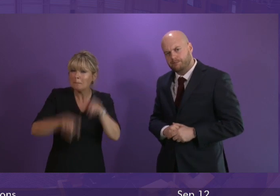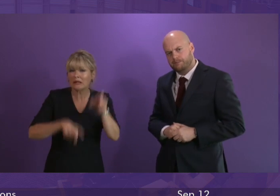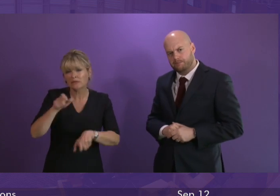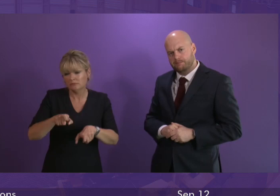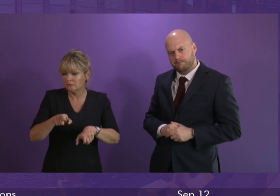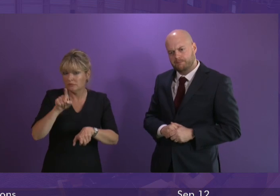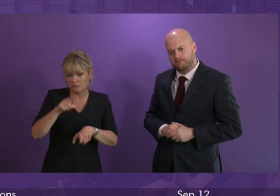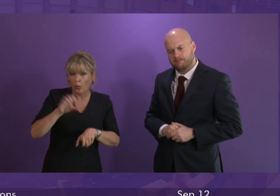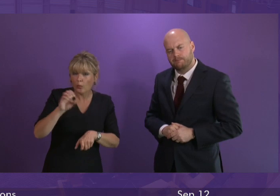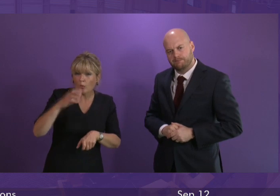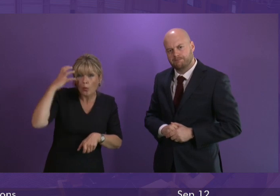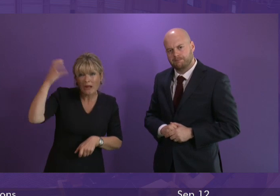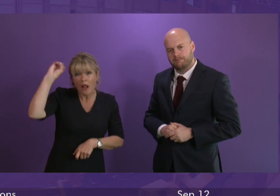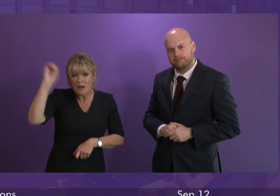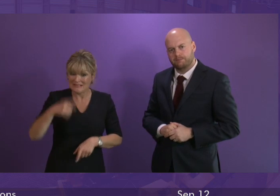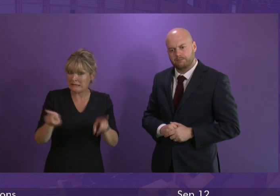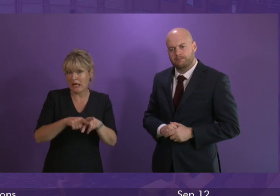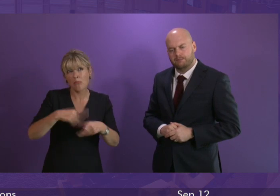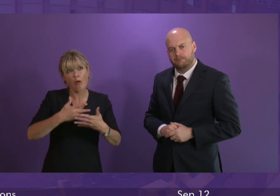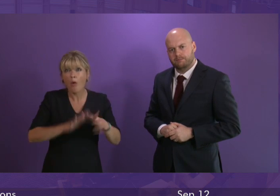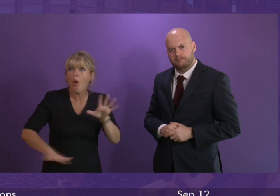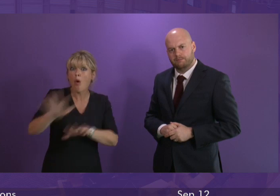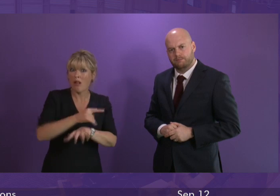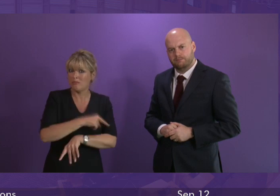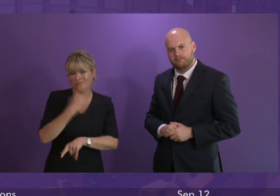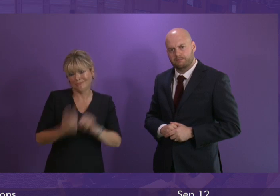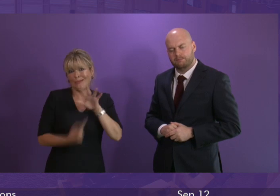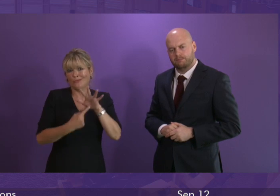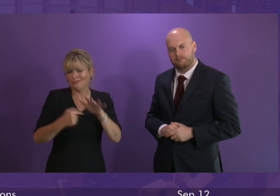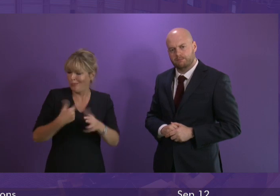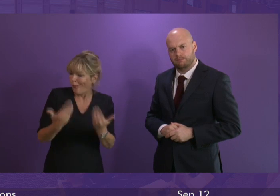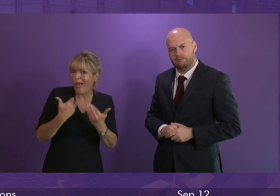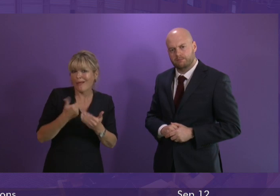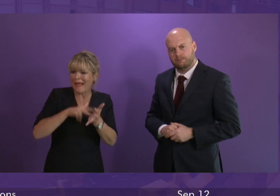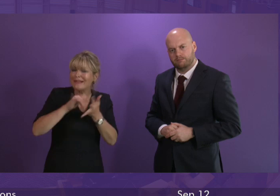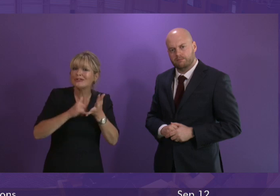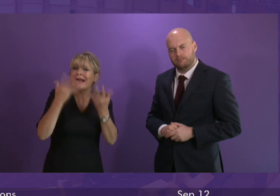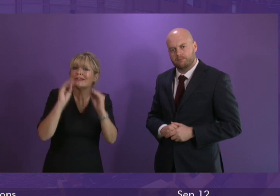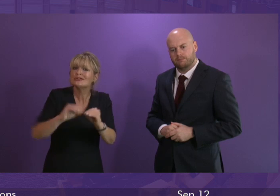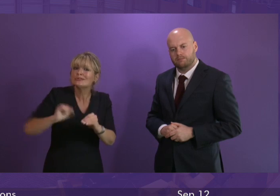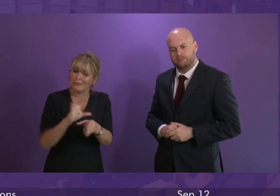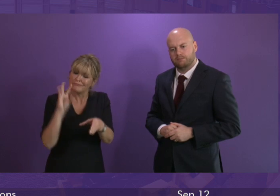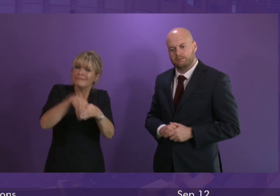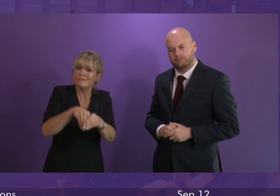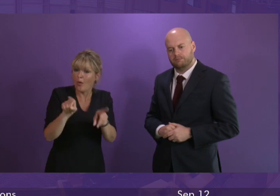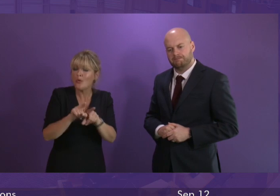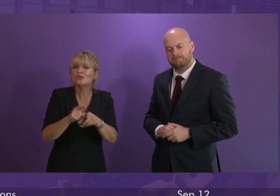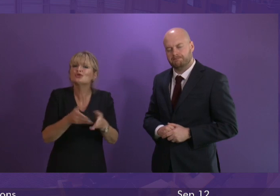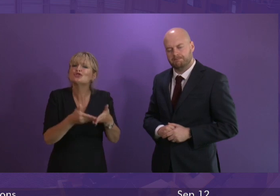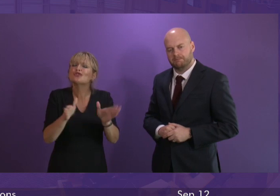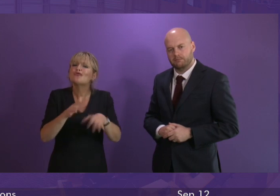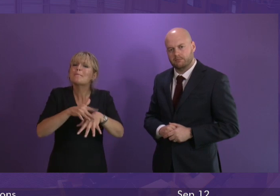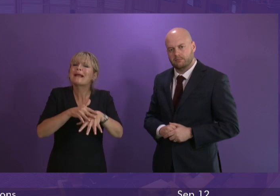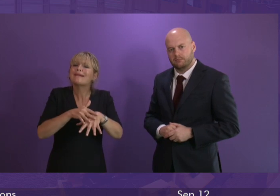is the absolute priority we welcome the input of NHS education for Scotland and the general medical council who are part of an